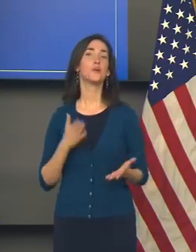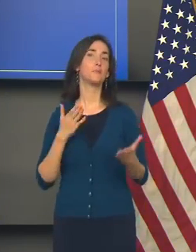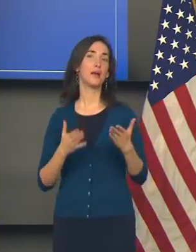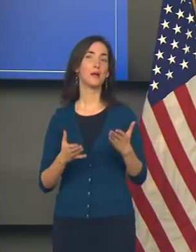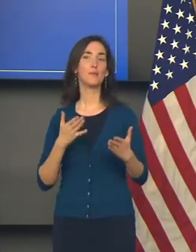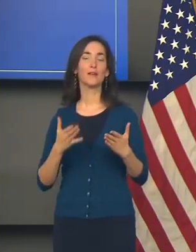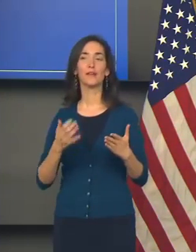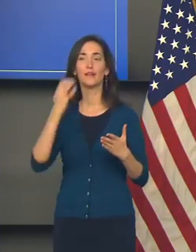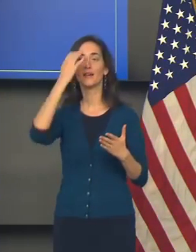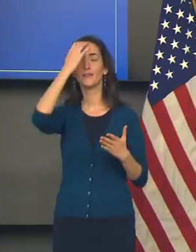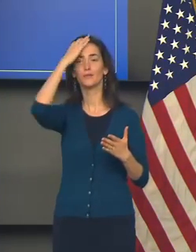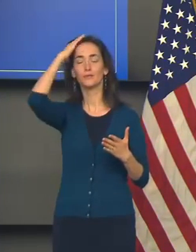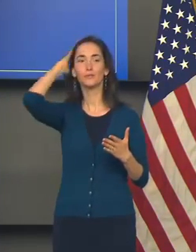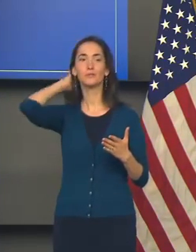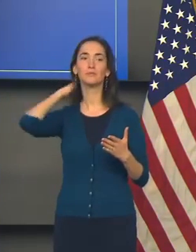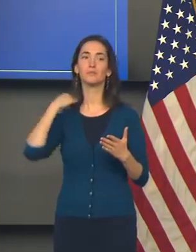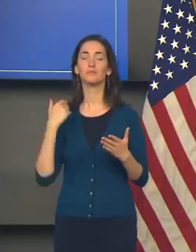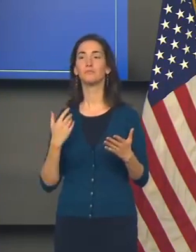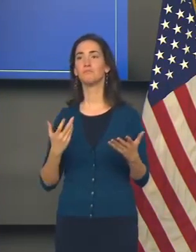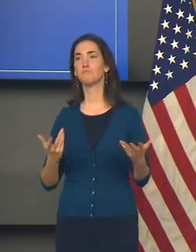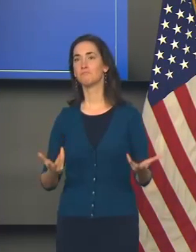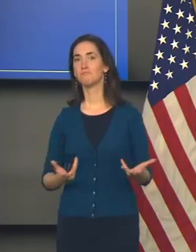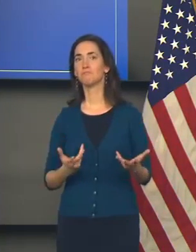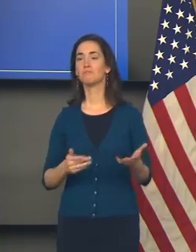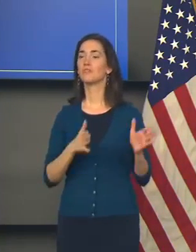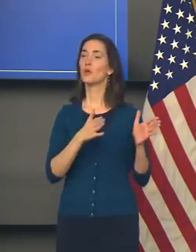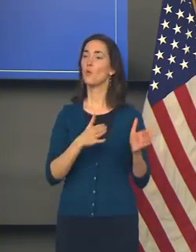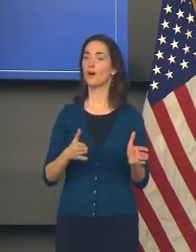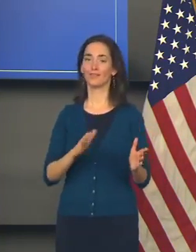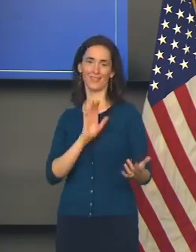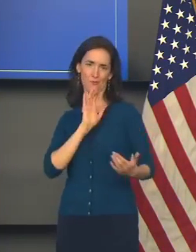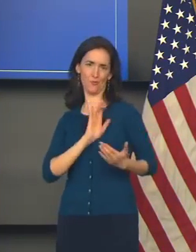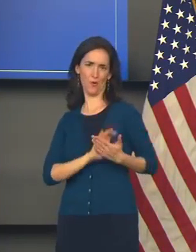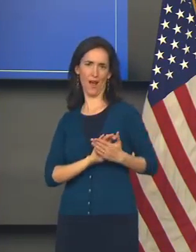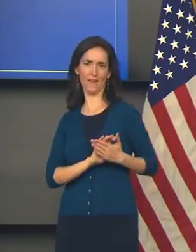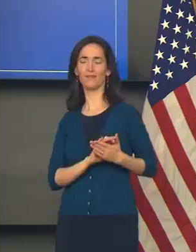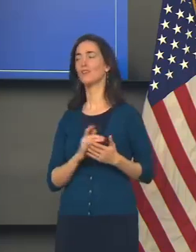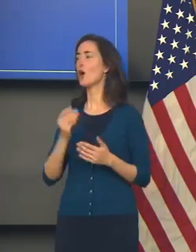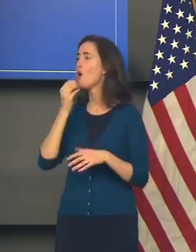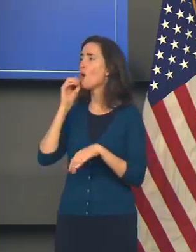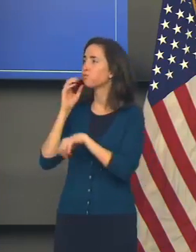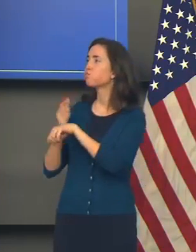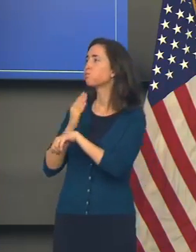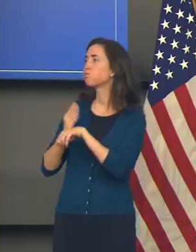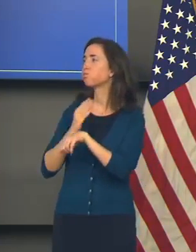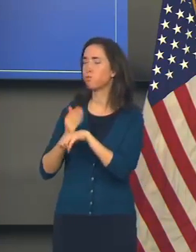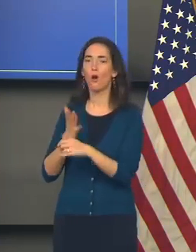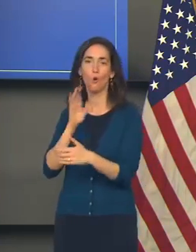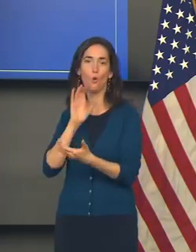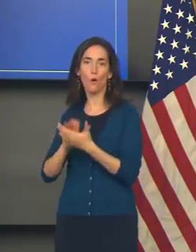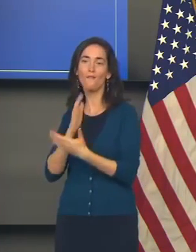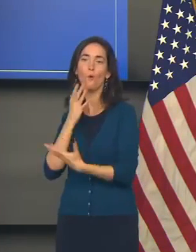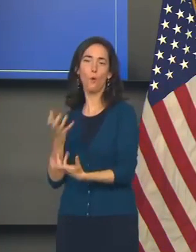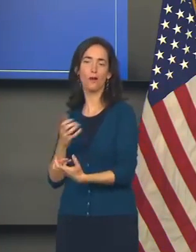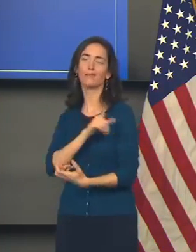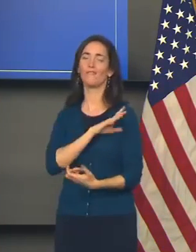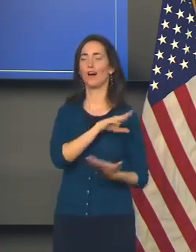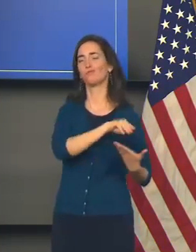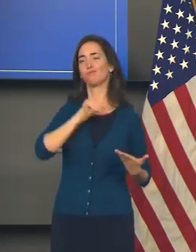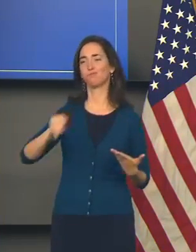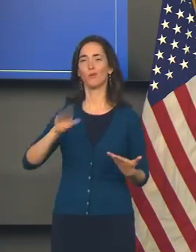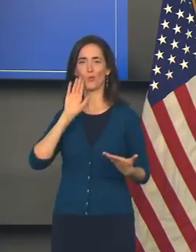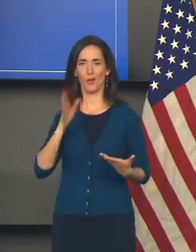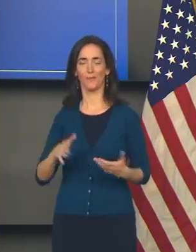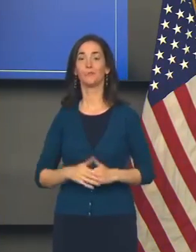some things that Mrs. Curry want to do around the house. More than 1.9